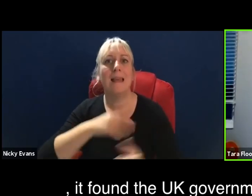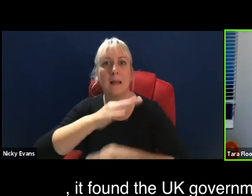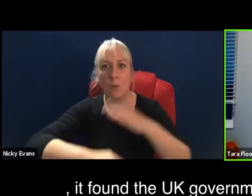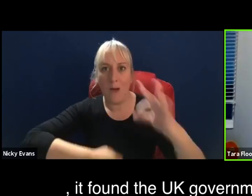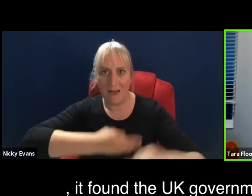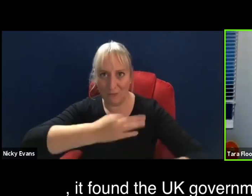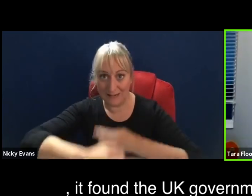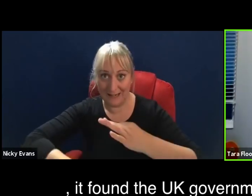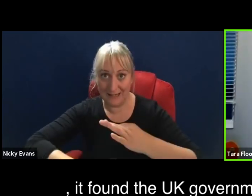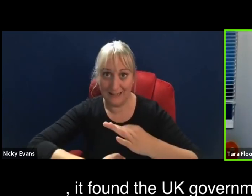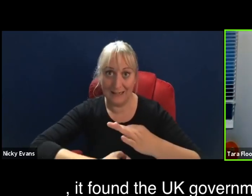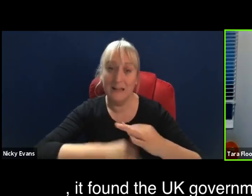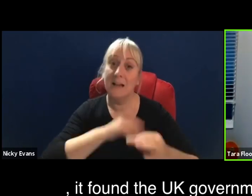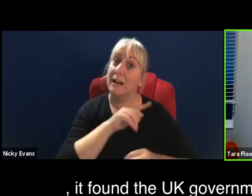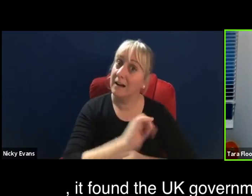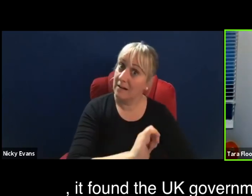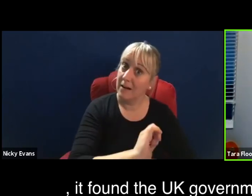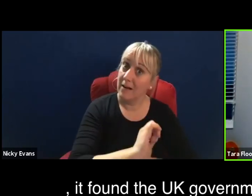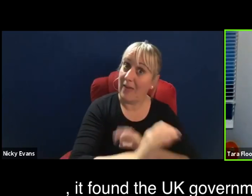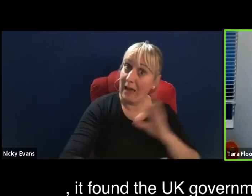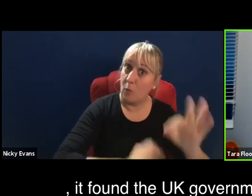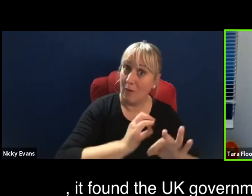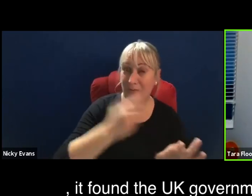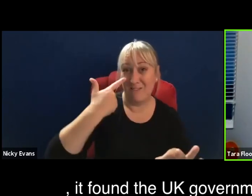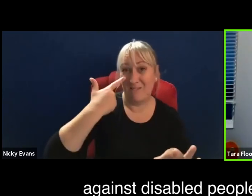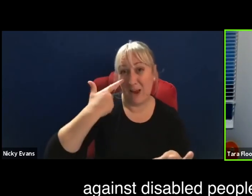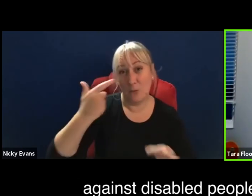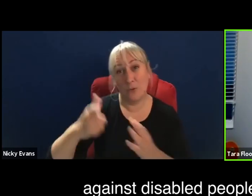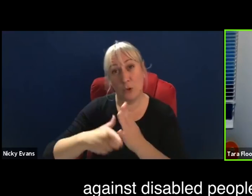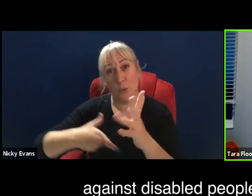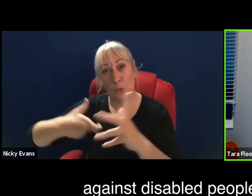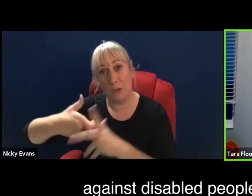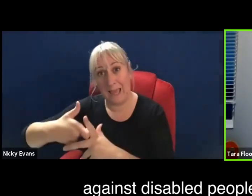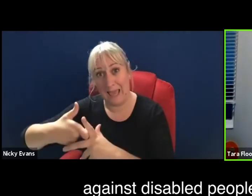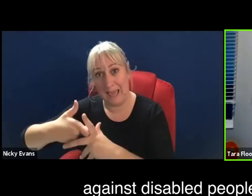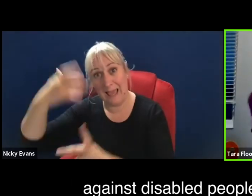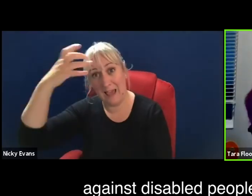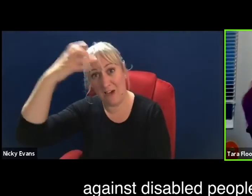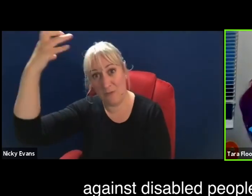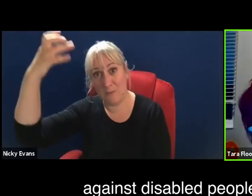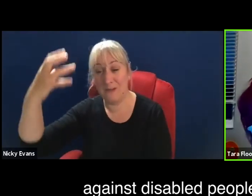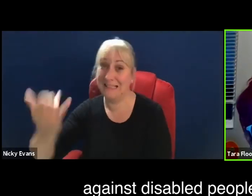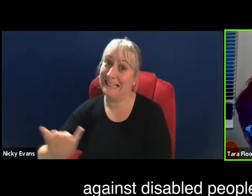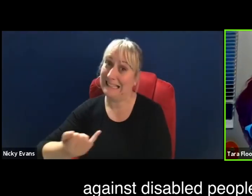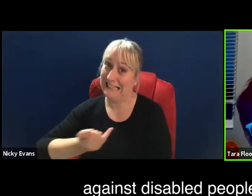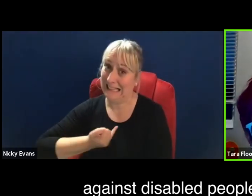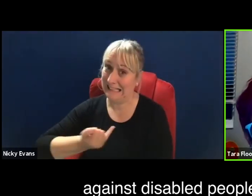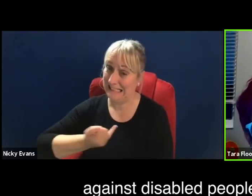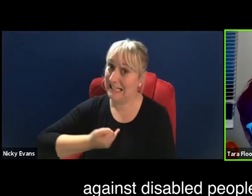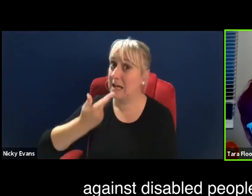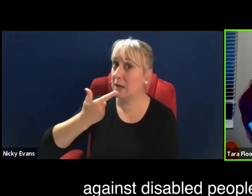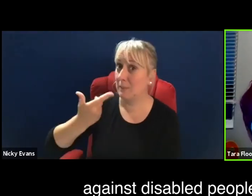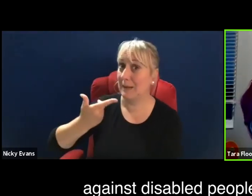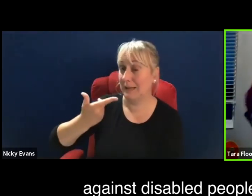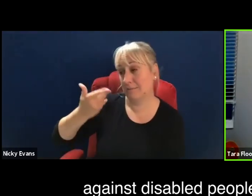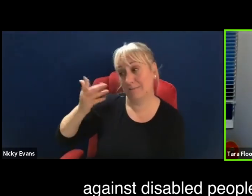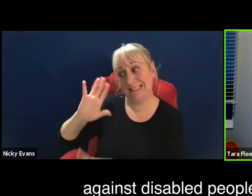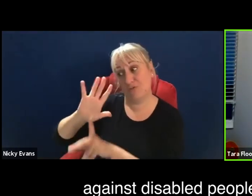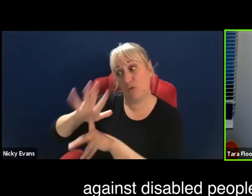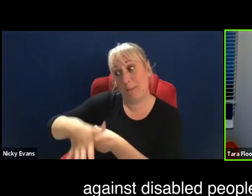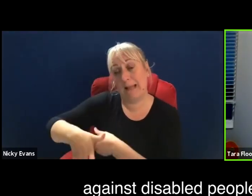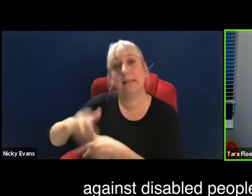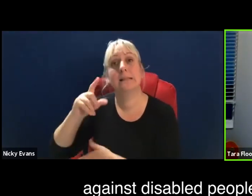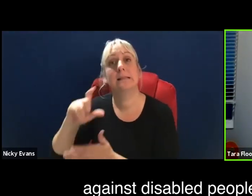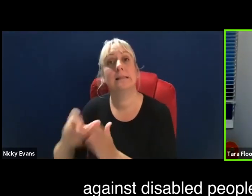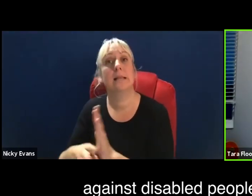that found the UK government guilty of grave and systemic human rights abuses against disabled people. I think what's